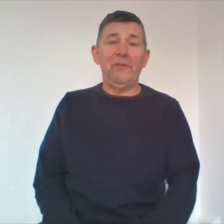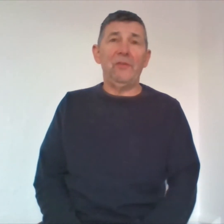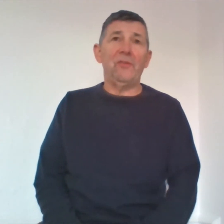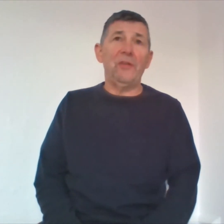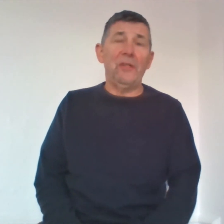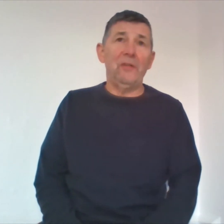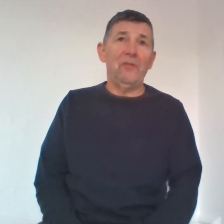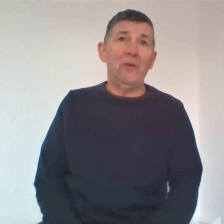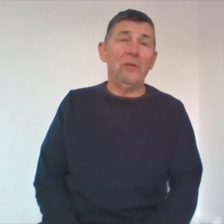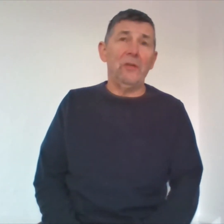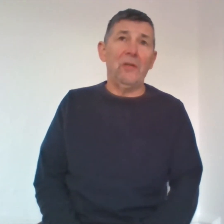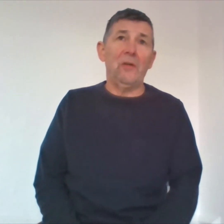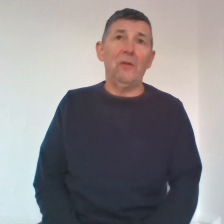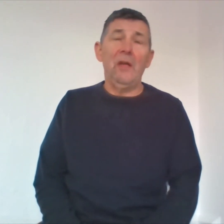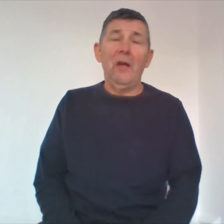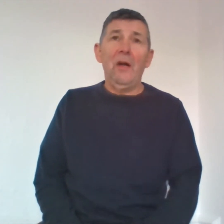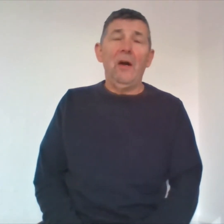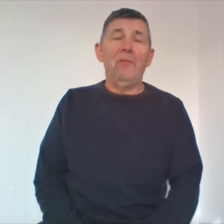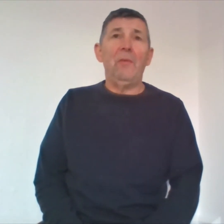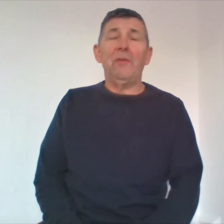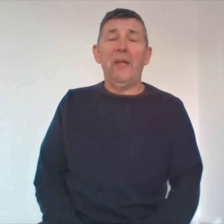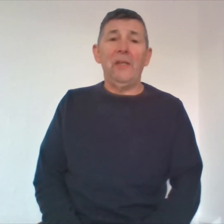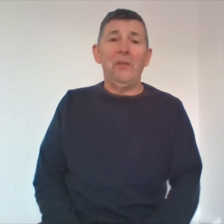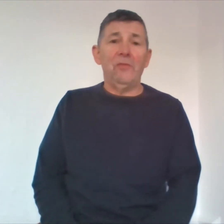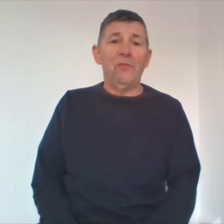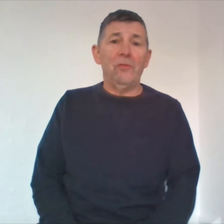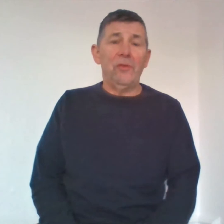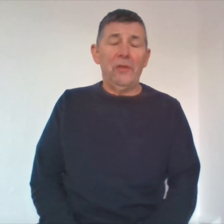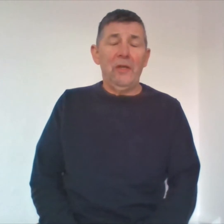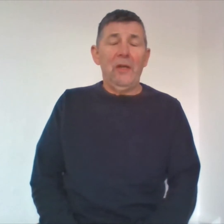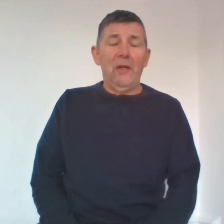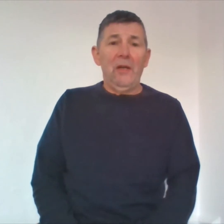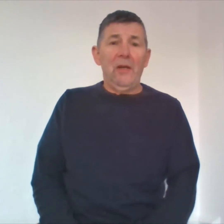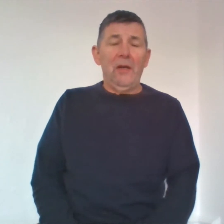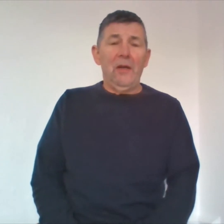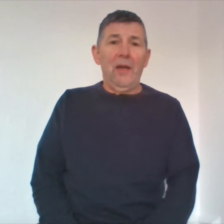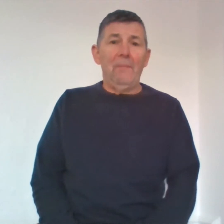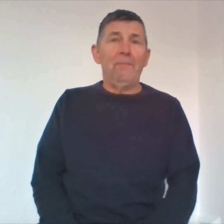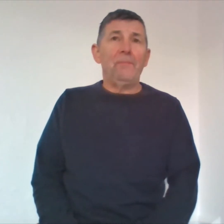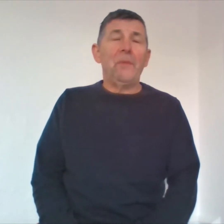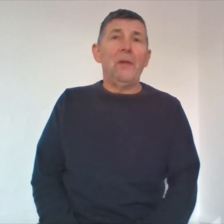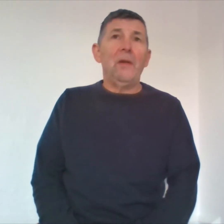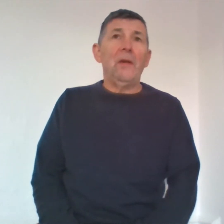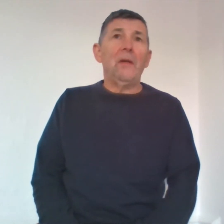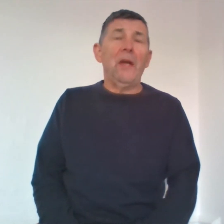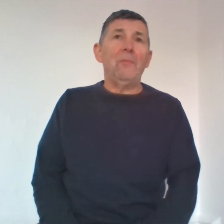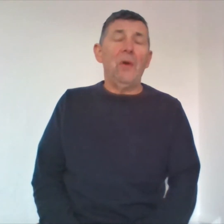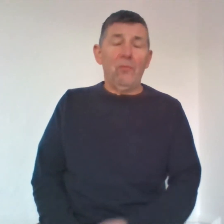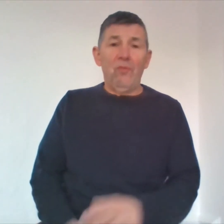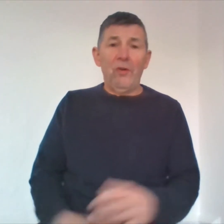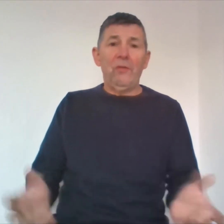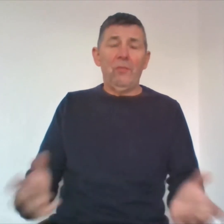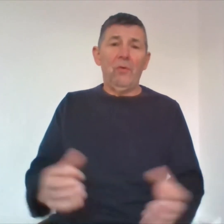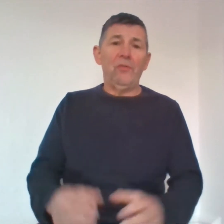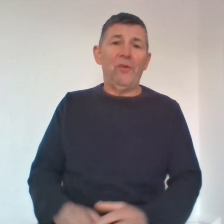and suddenly this young little girl of about nine years old and came running towards her